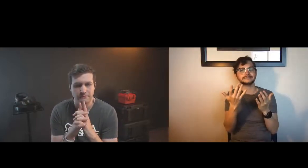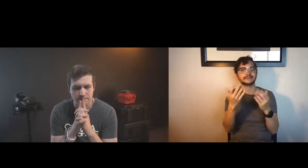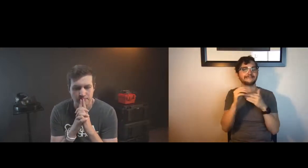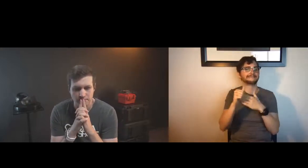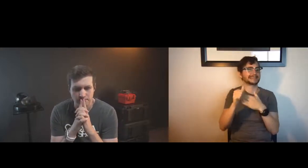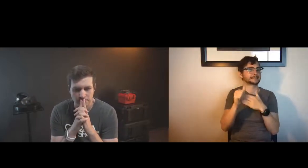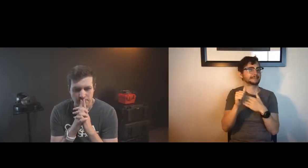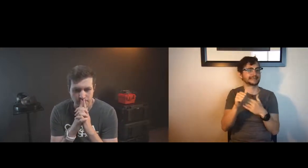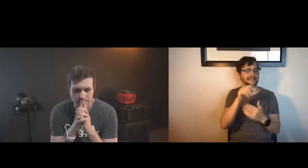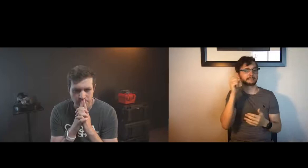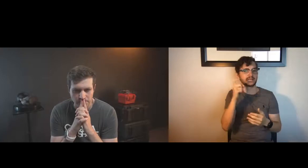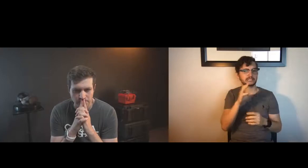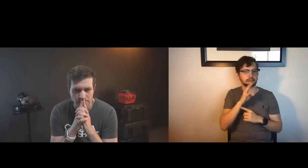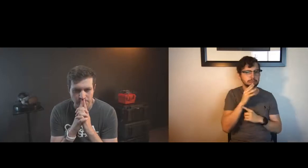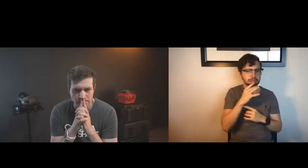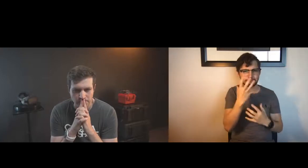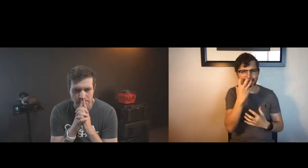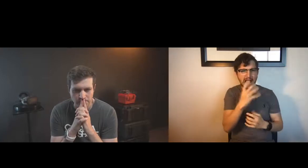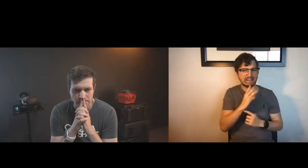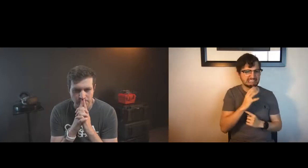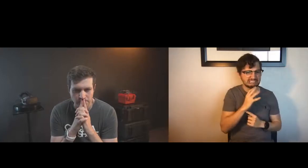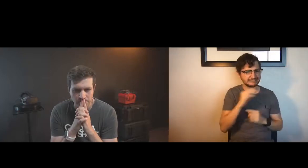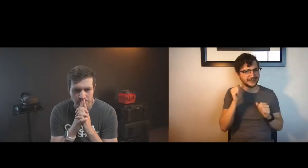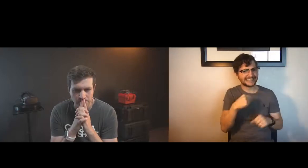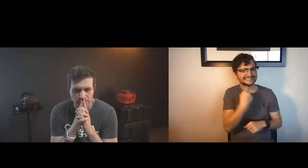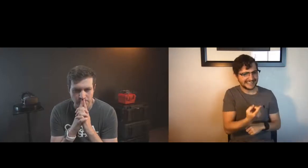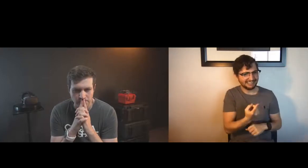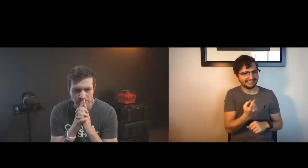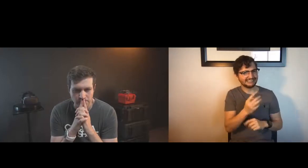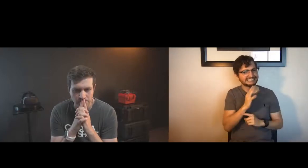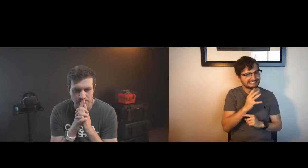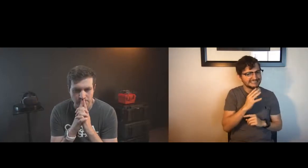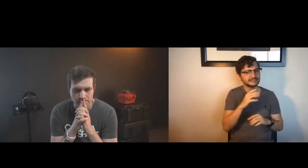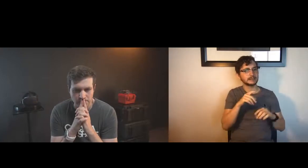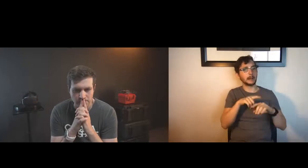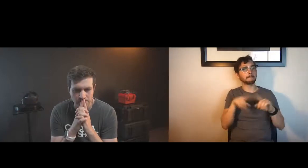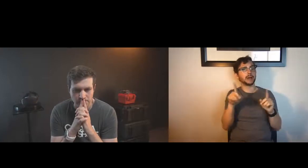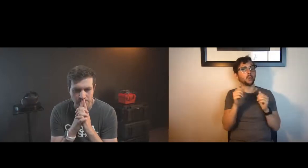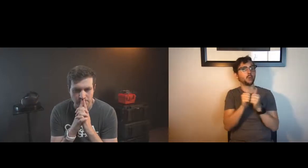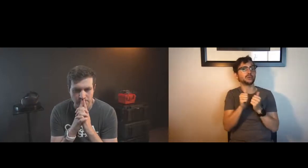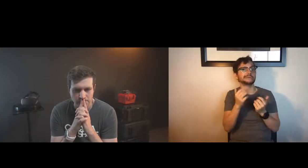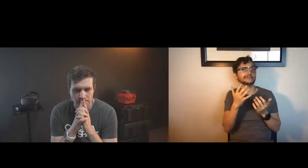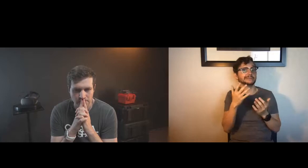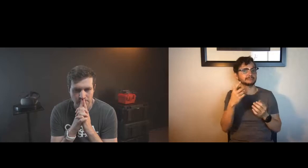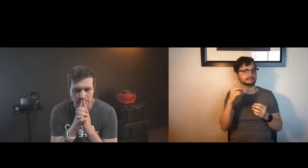and mouthing also can be somewhat flexible excuse me with speech i know that you face some of the same issues